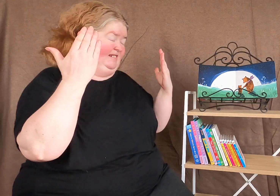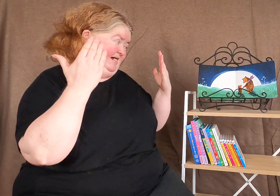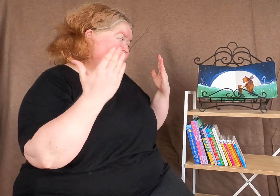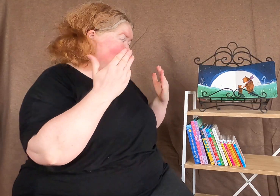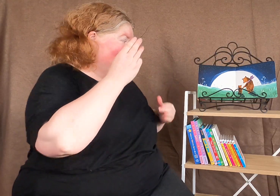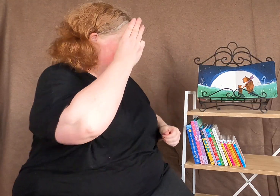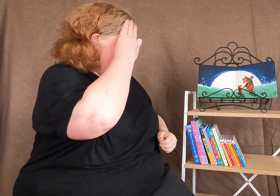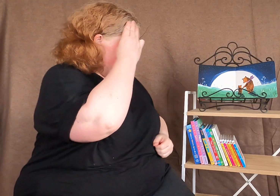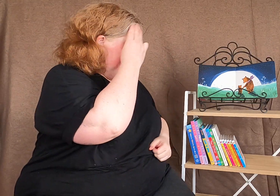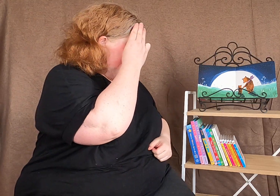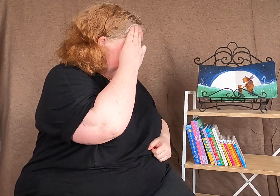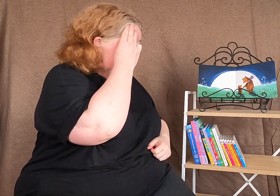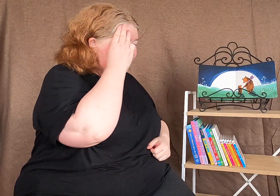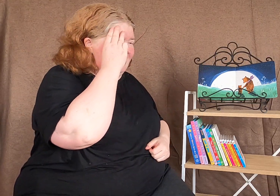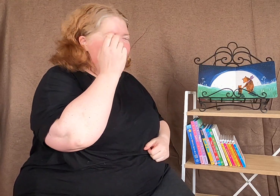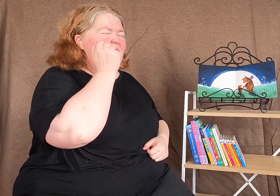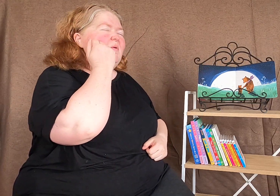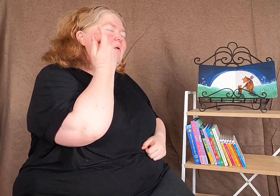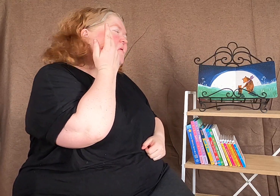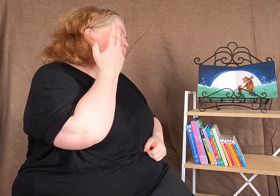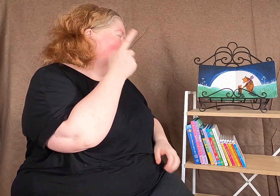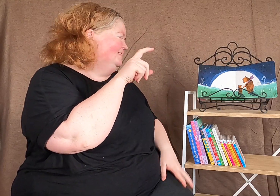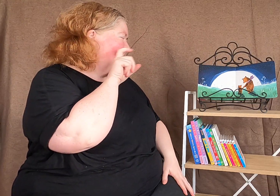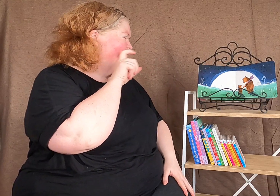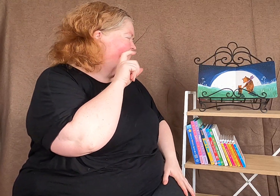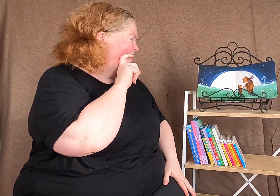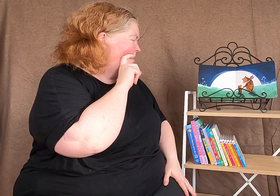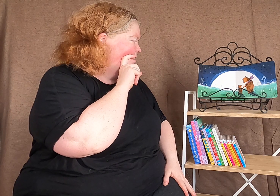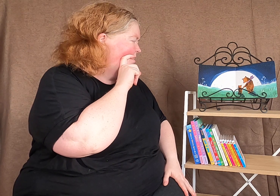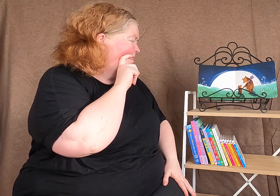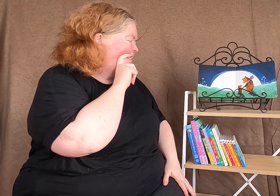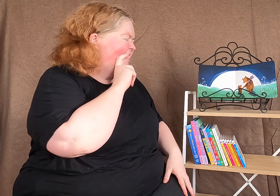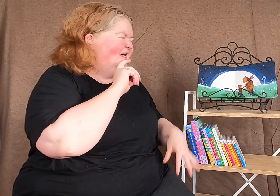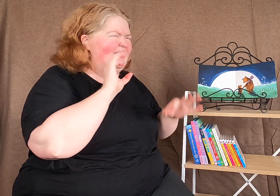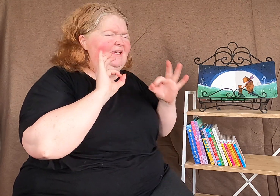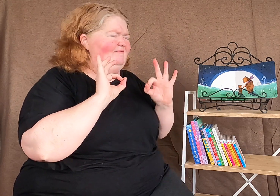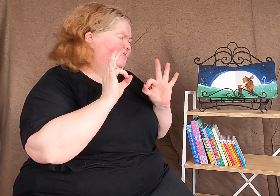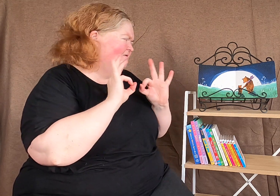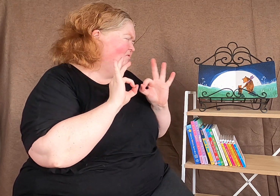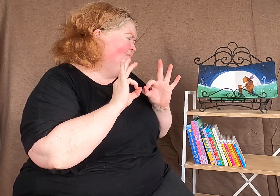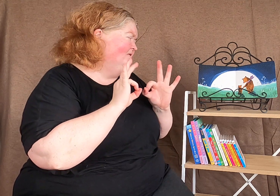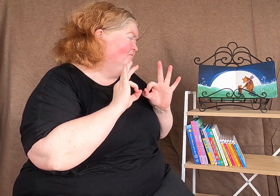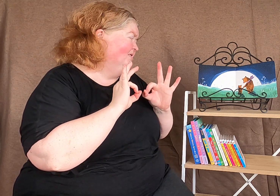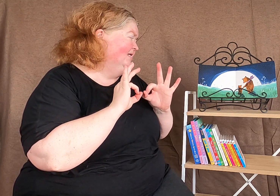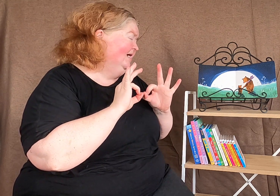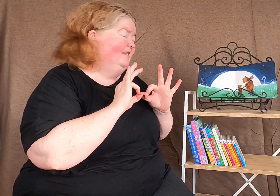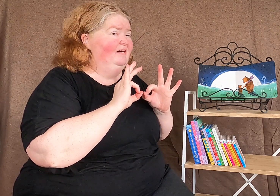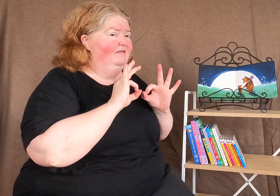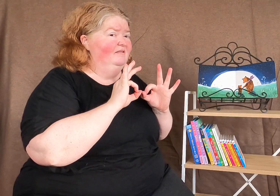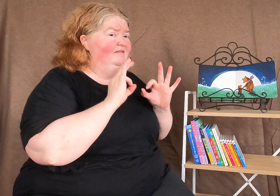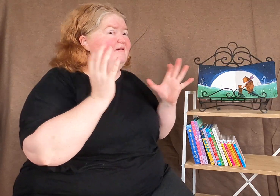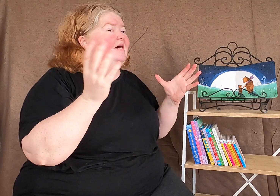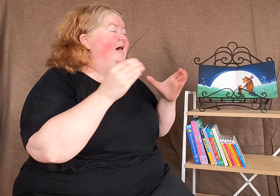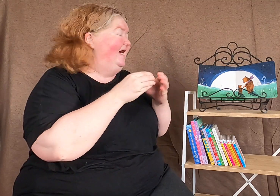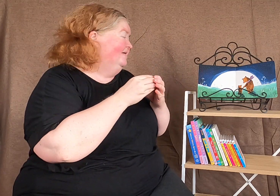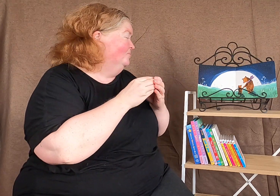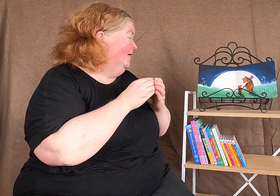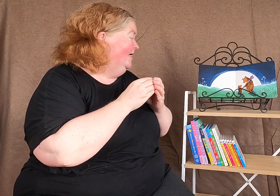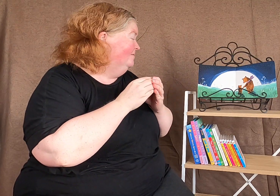Days with my mummy are always such fun. Ever so special together as one.